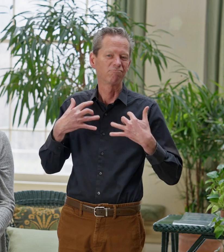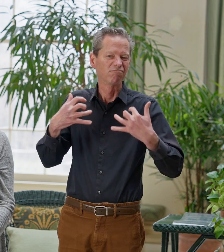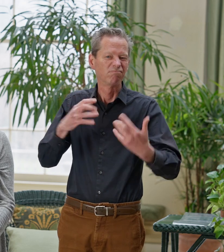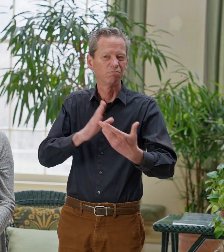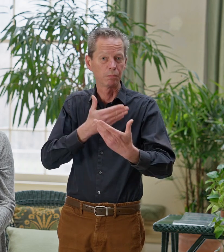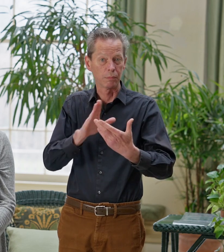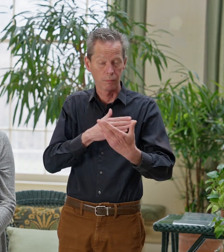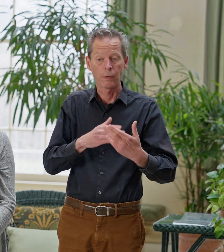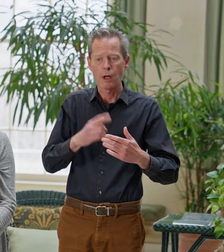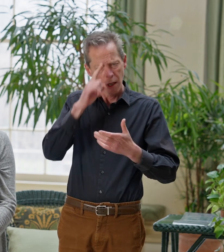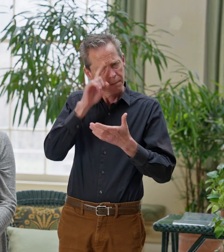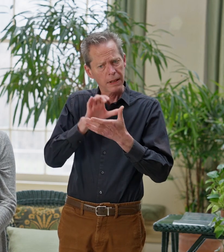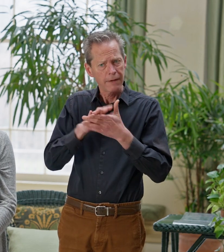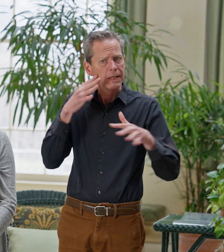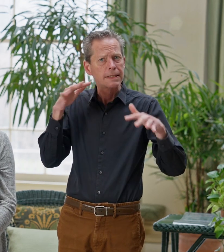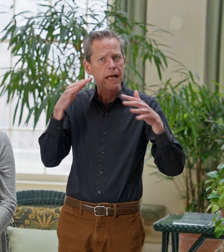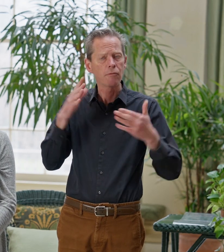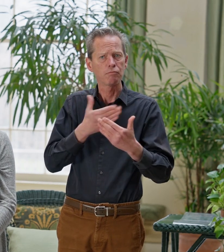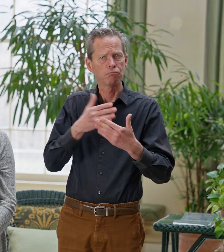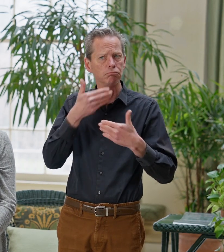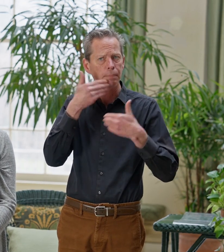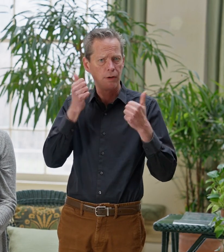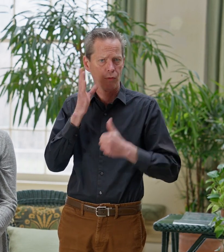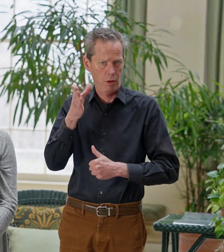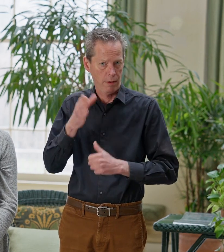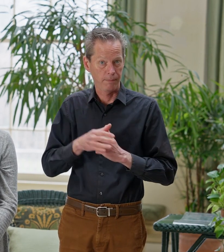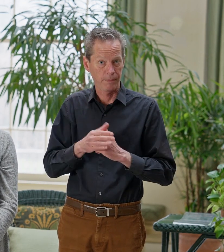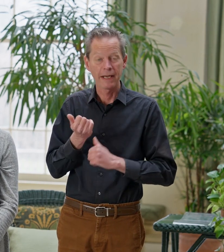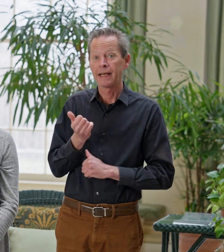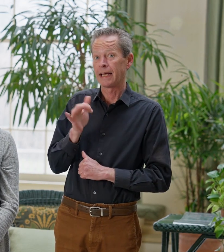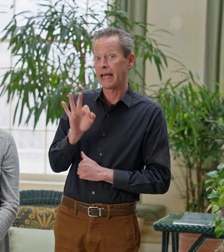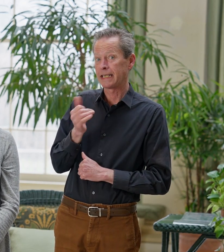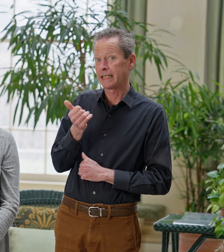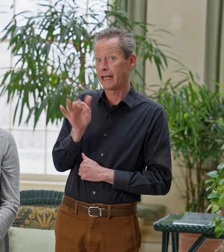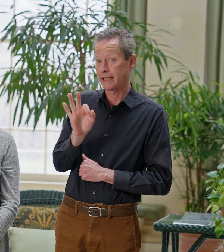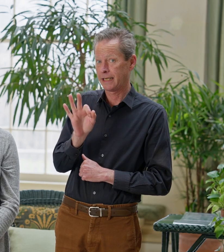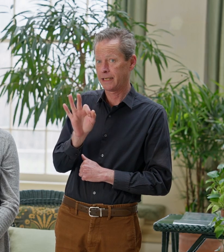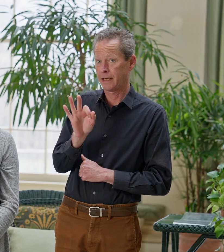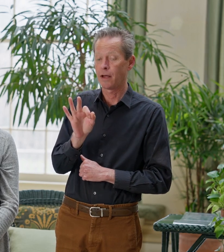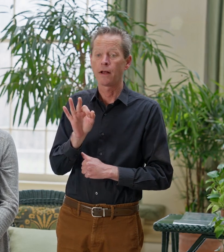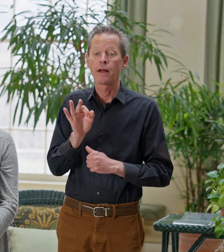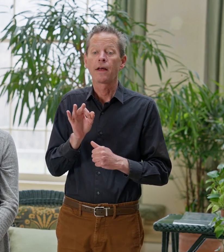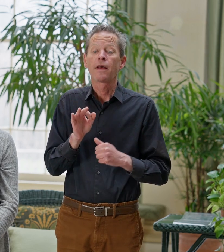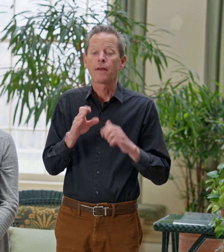believed it would make the sound of that music sound better. So in 1919, he had the house cut in half